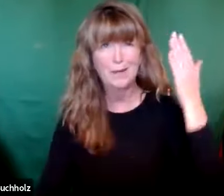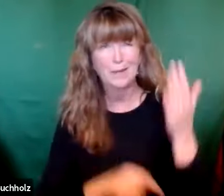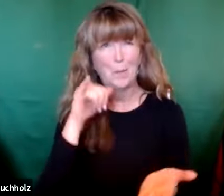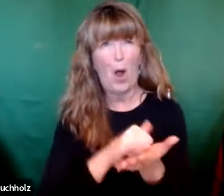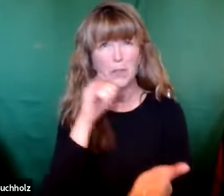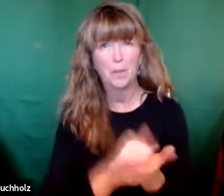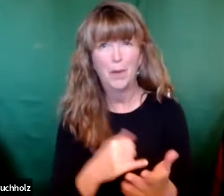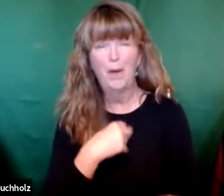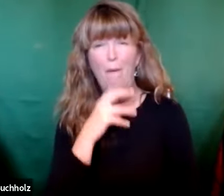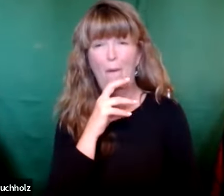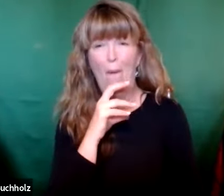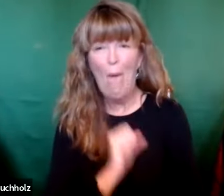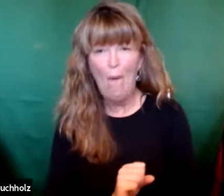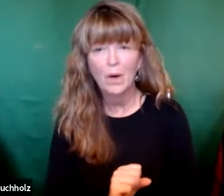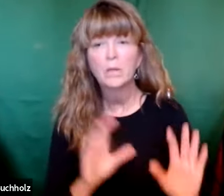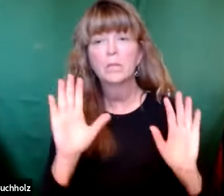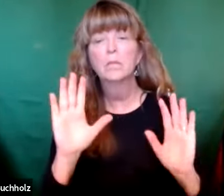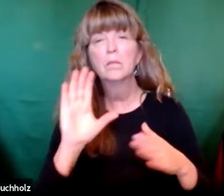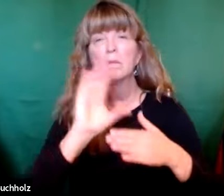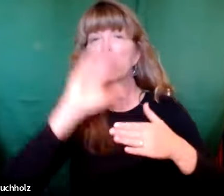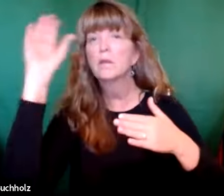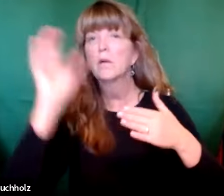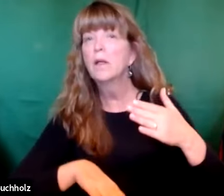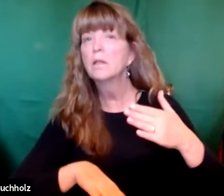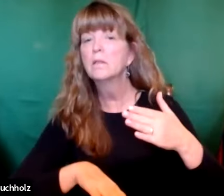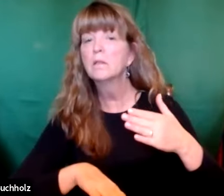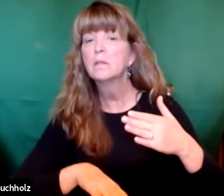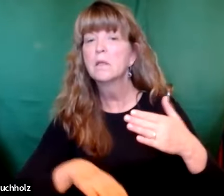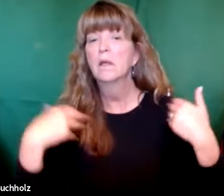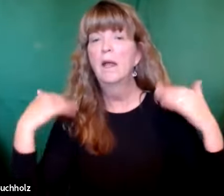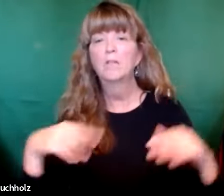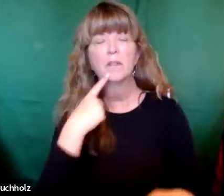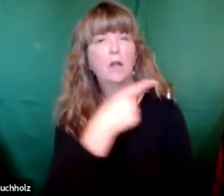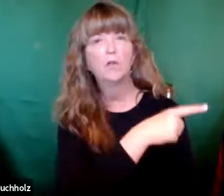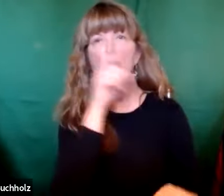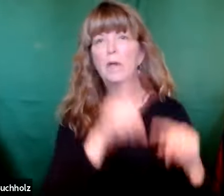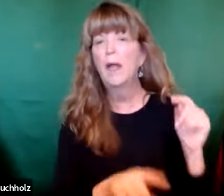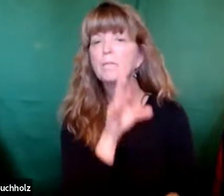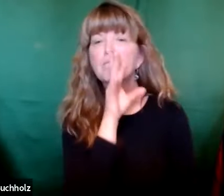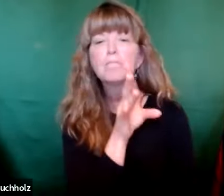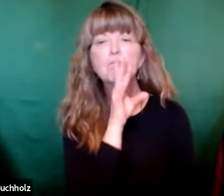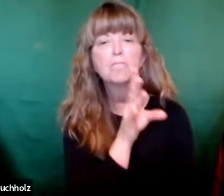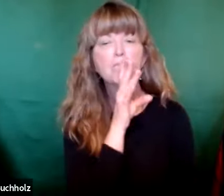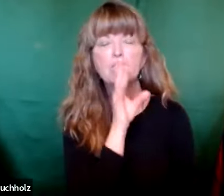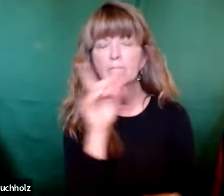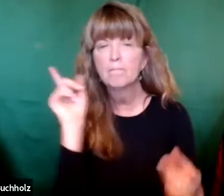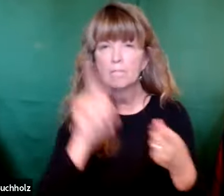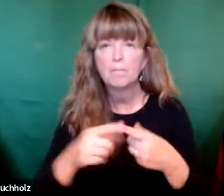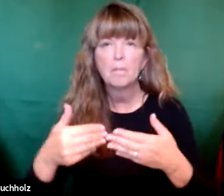And Zachariah said, what? That's impossible. I'm old. And the result of that was the angel said, well, you're going to be